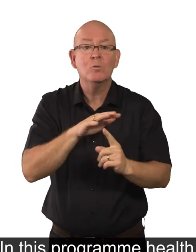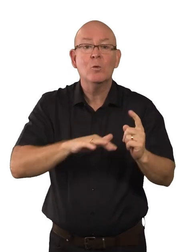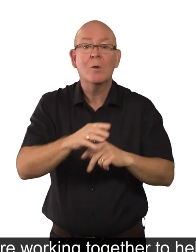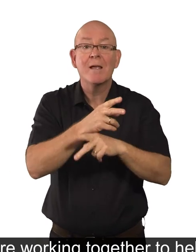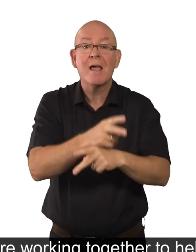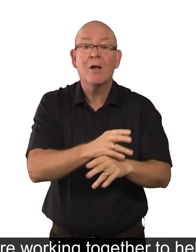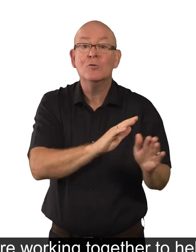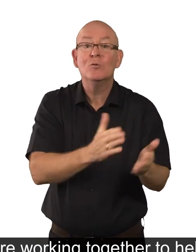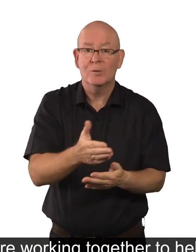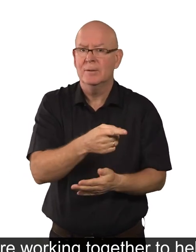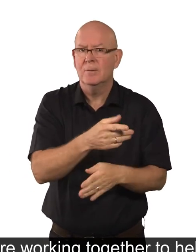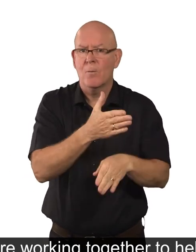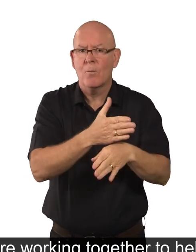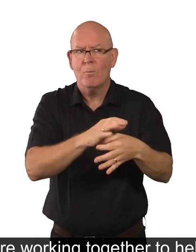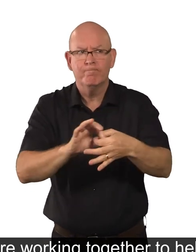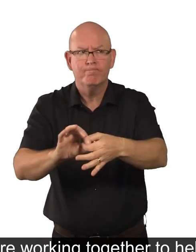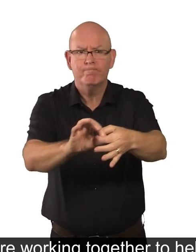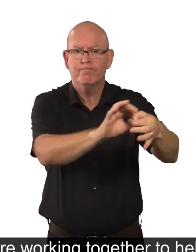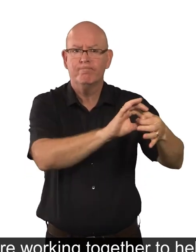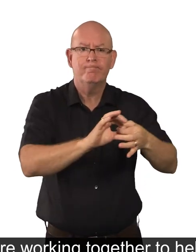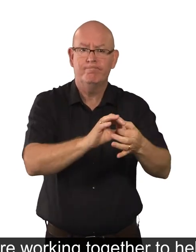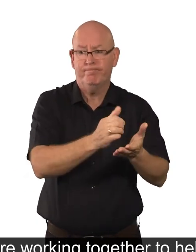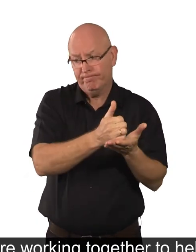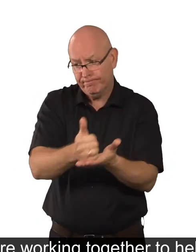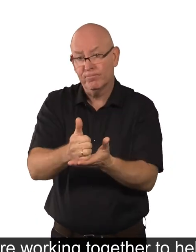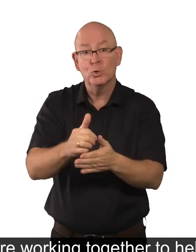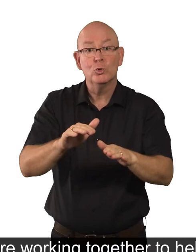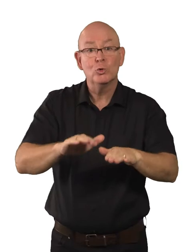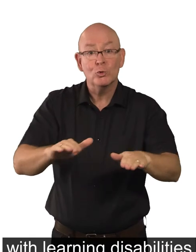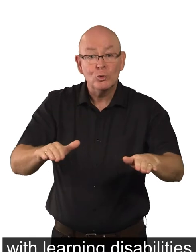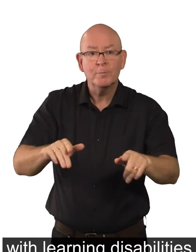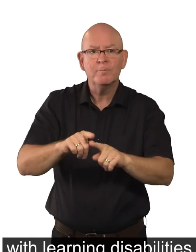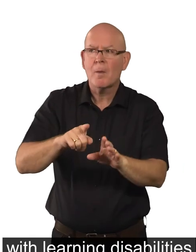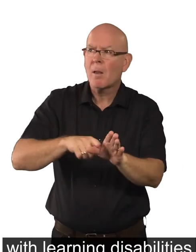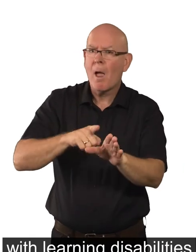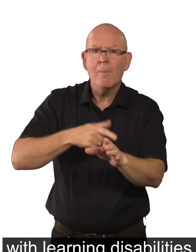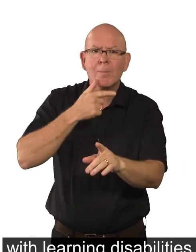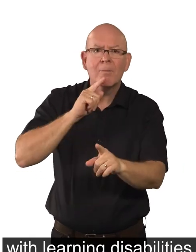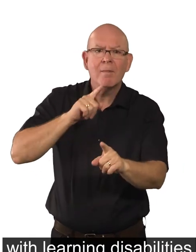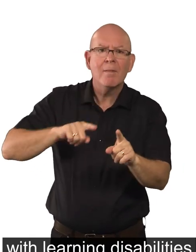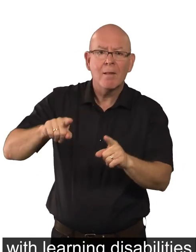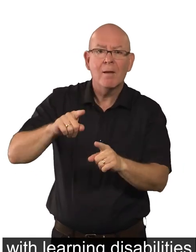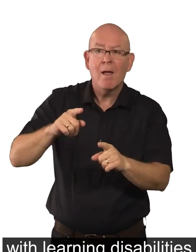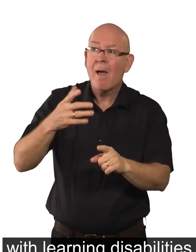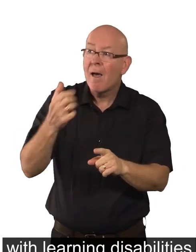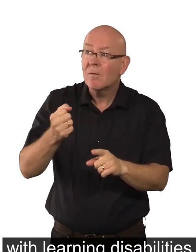are working together to help children and young people with learning disabilities to get into work.